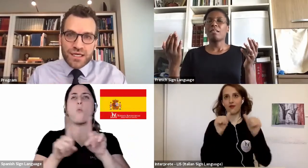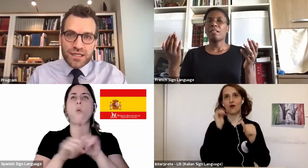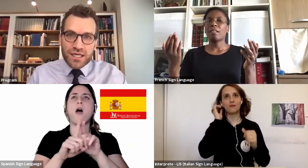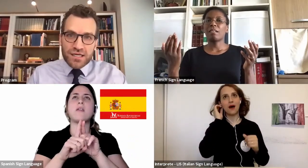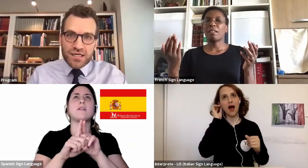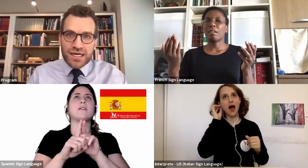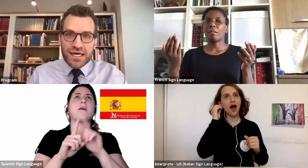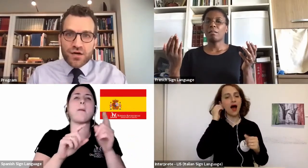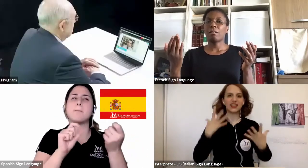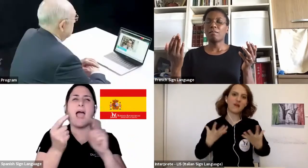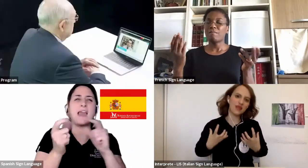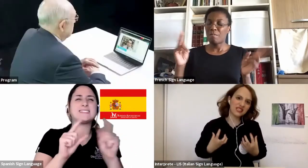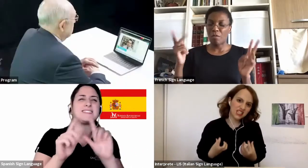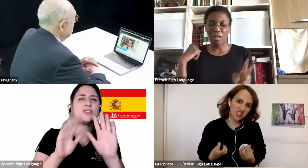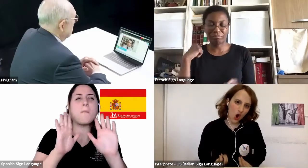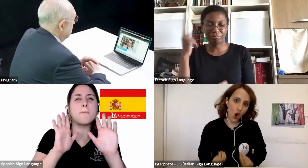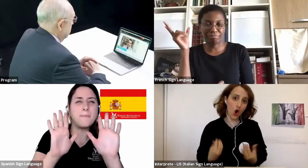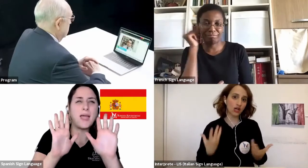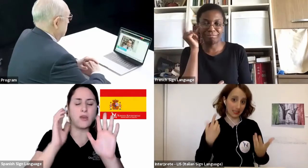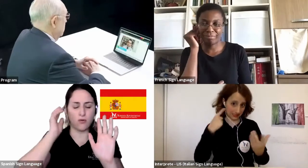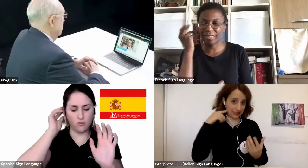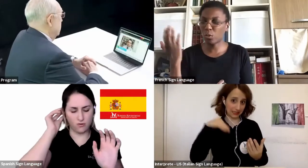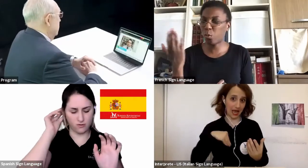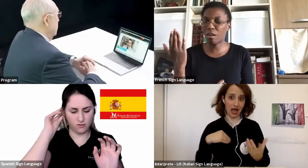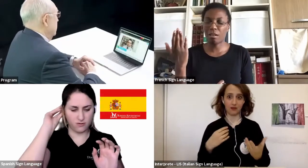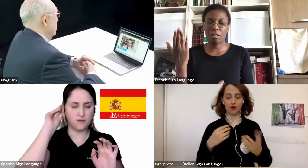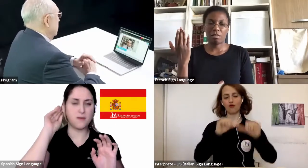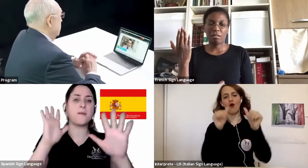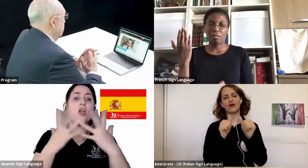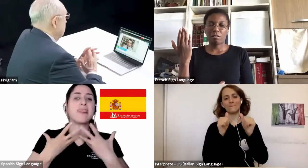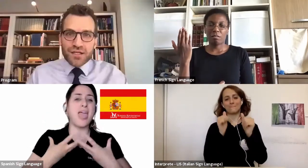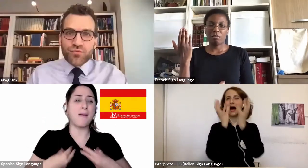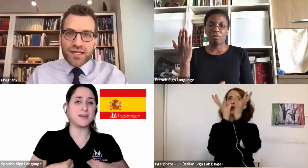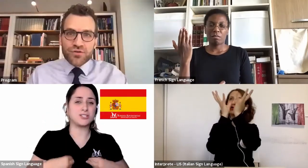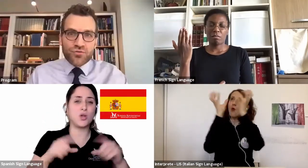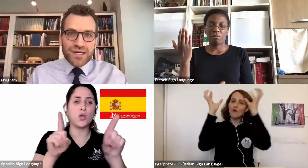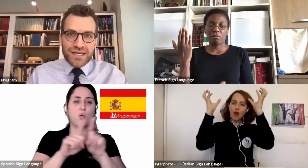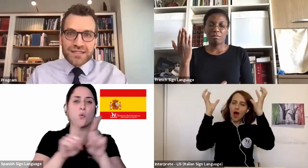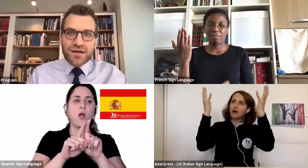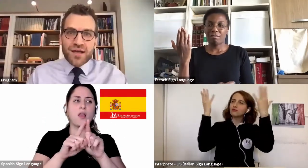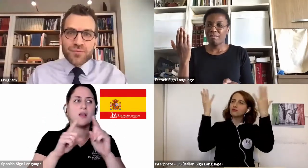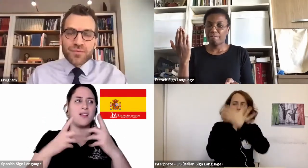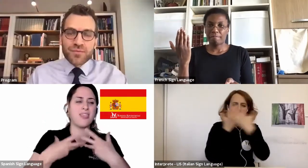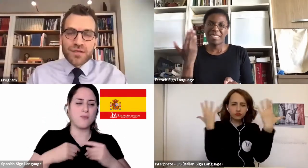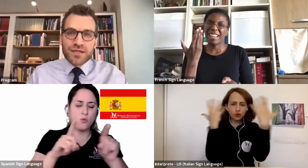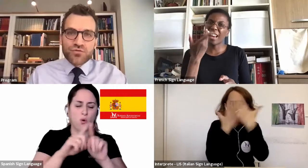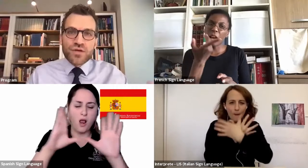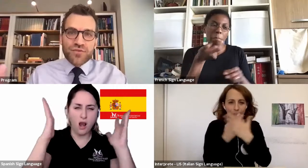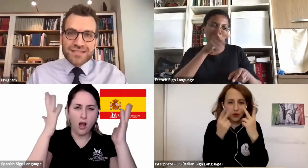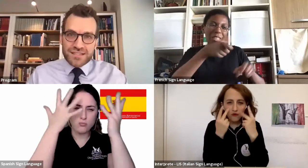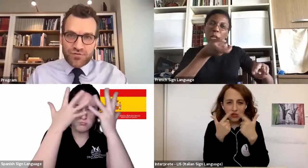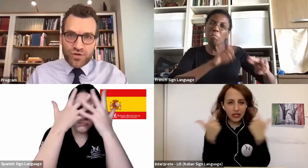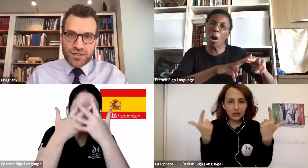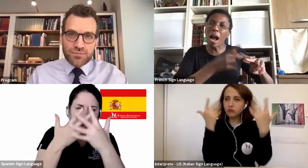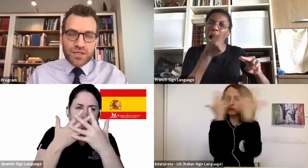like a cloud that covers everything, there is no light breaking through at any time. In grief,